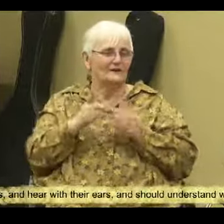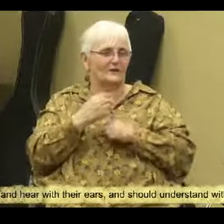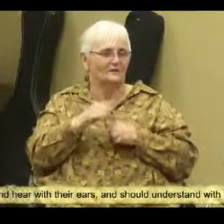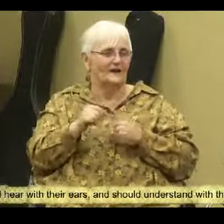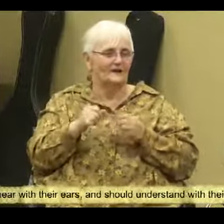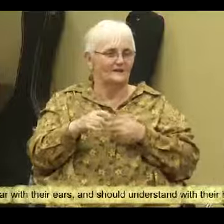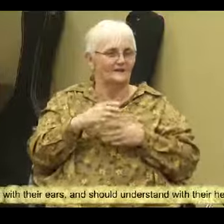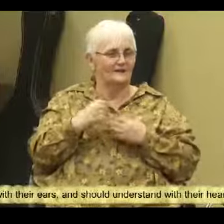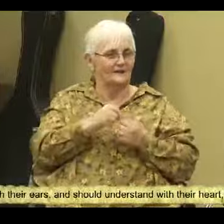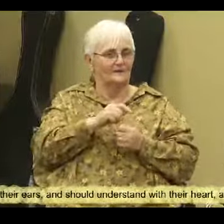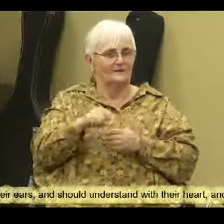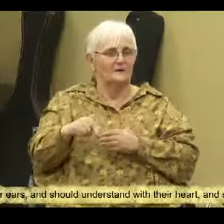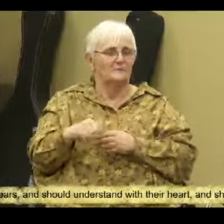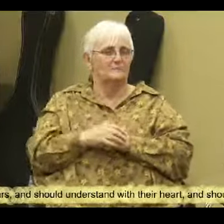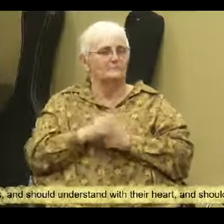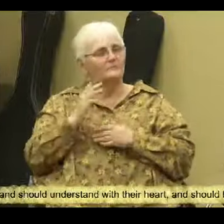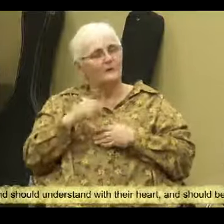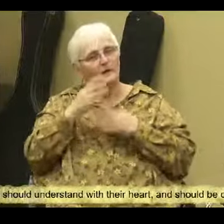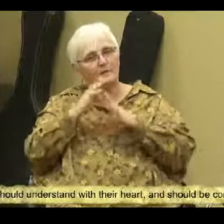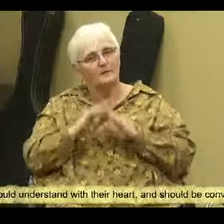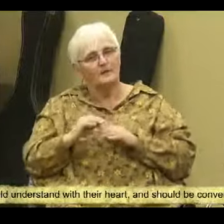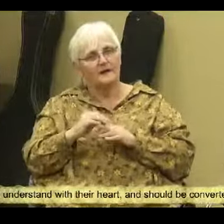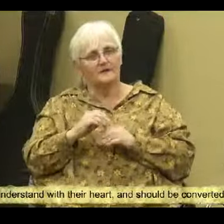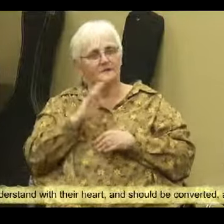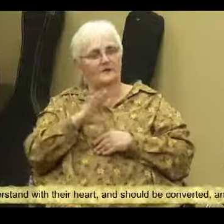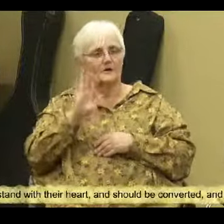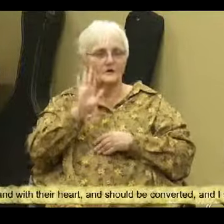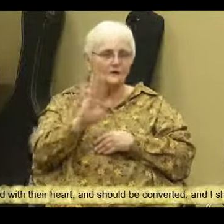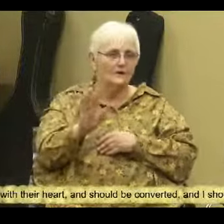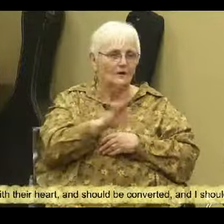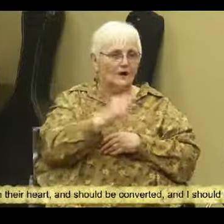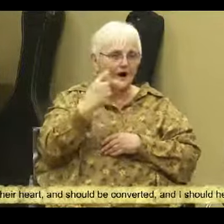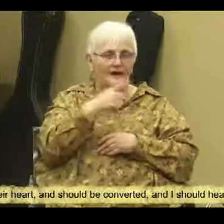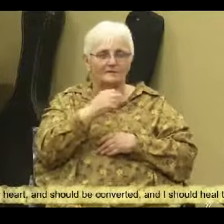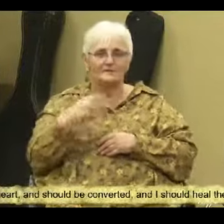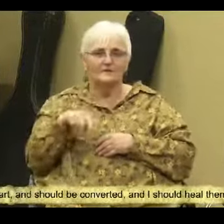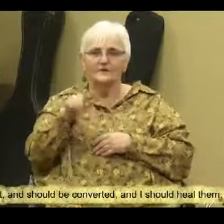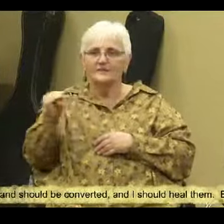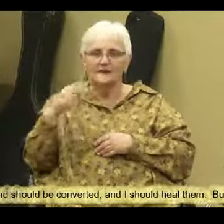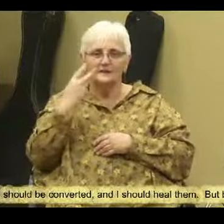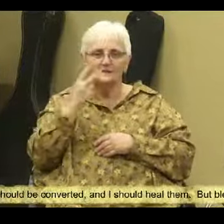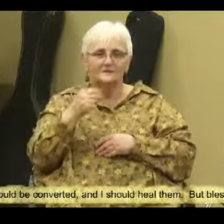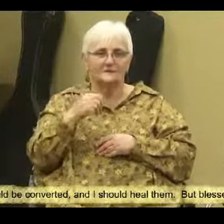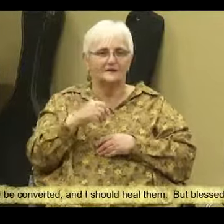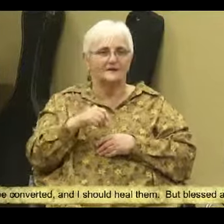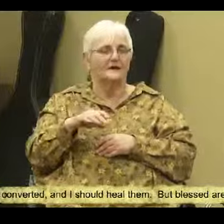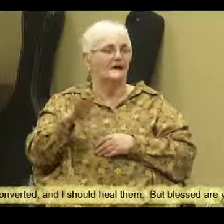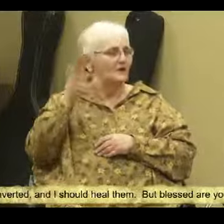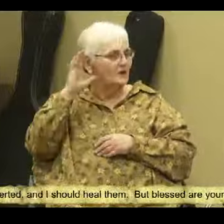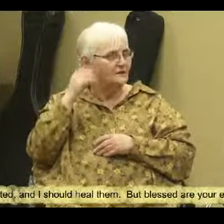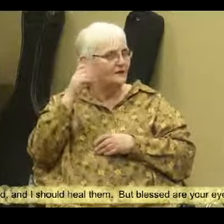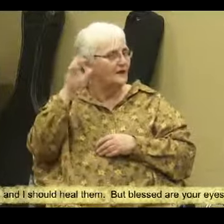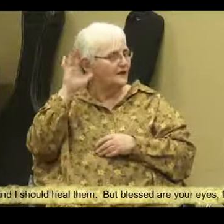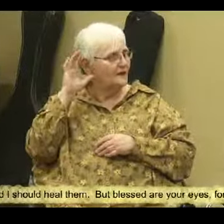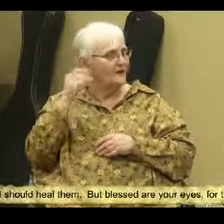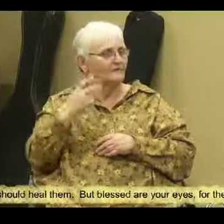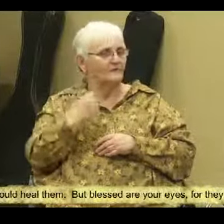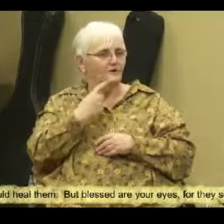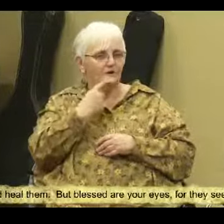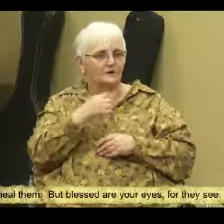heal them but blessed are your eyes for they see and your ears do they hear for surely I say to you that